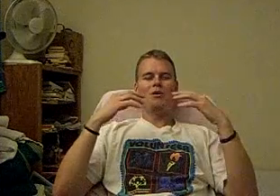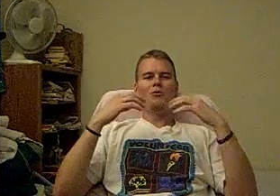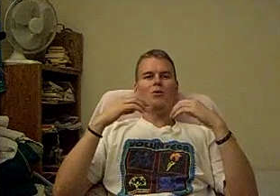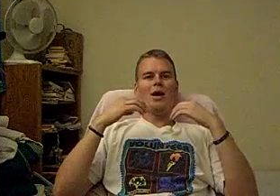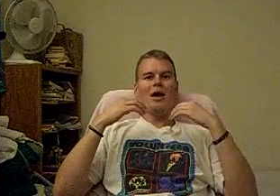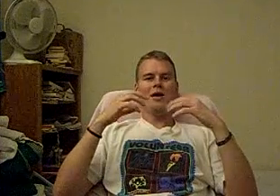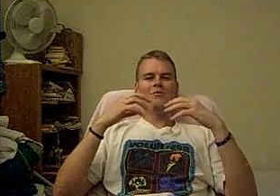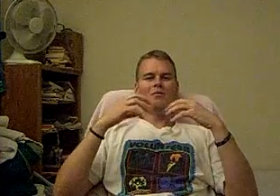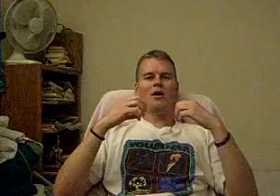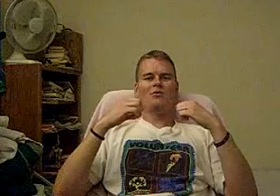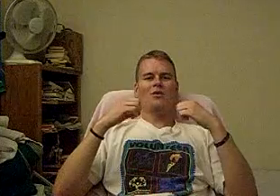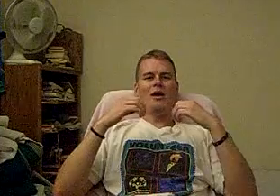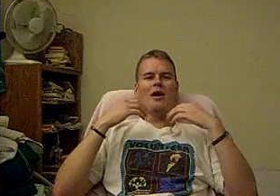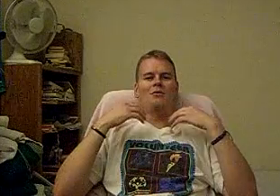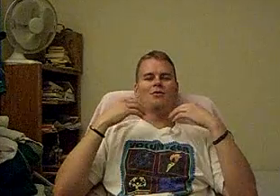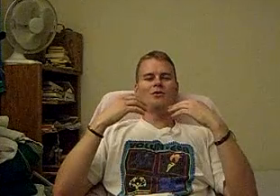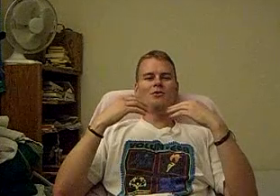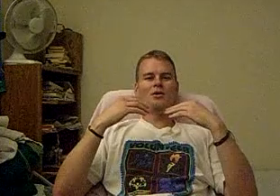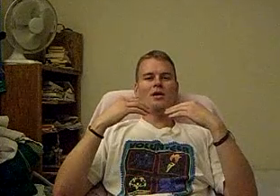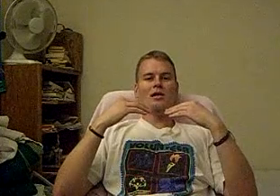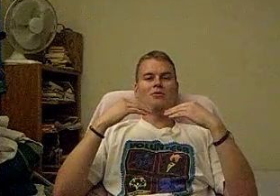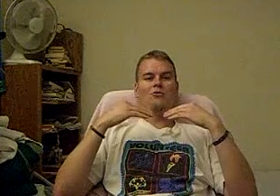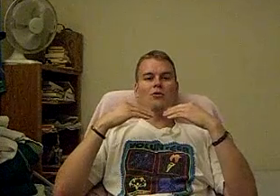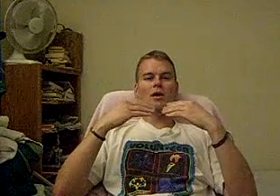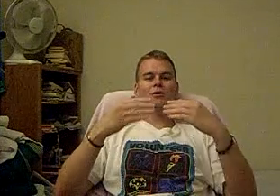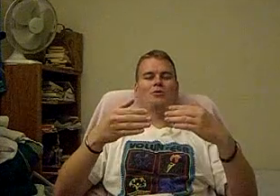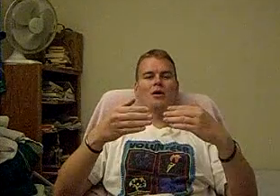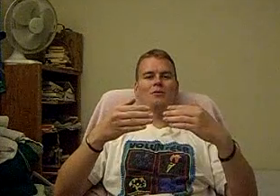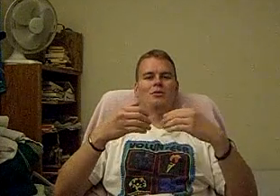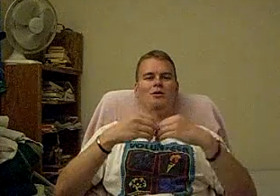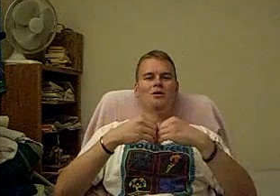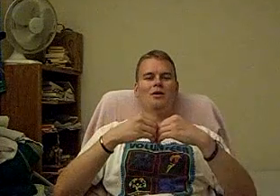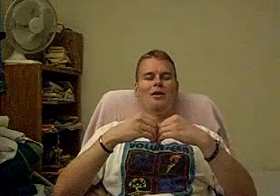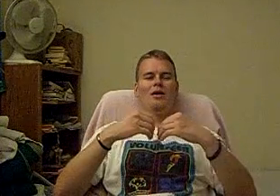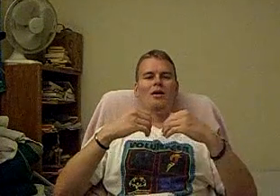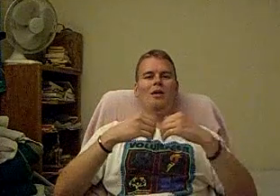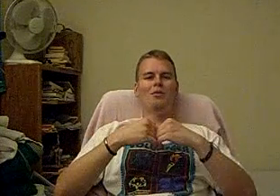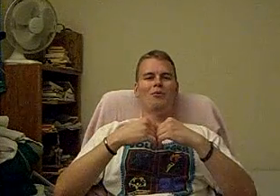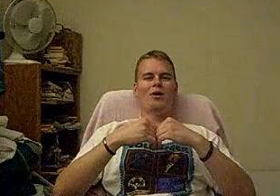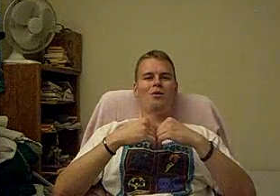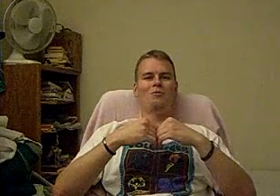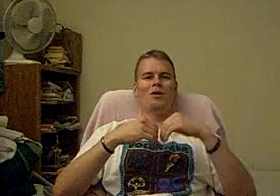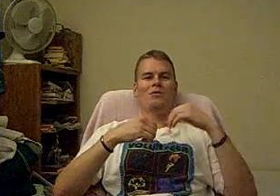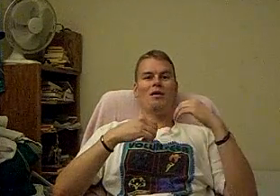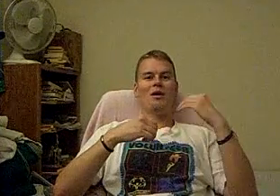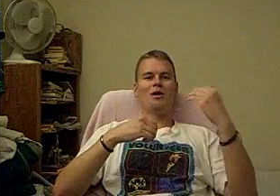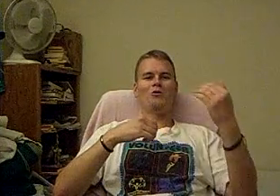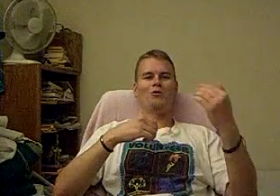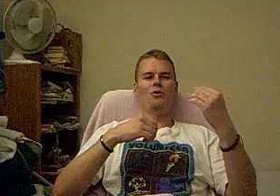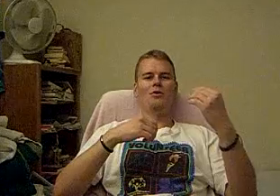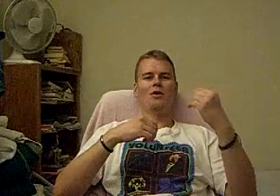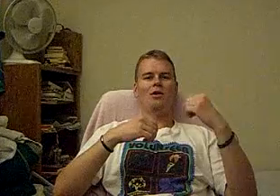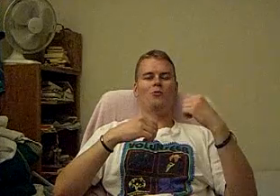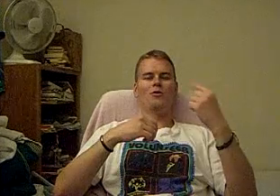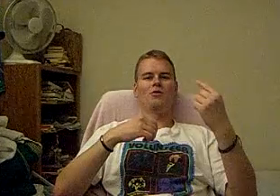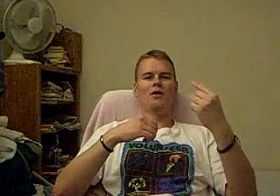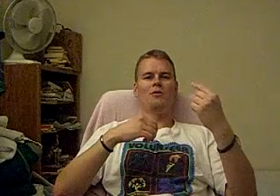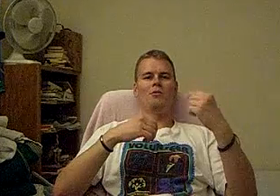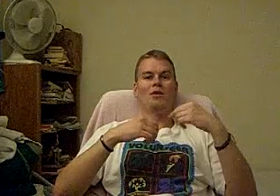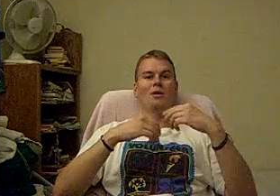people have the moxie, have the skill and the talent to enter the competition, keep them around. Because they may not do good in one scenario, but they may